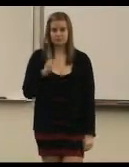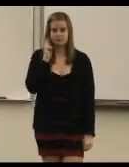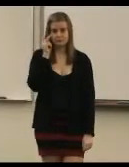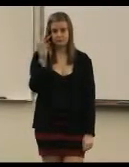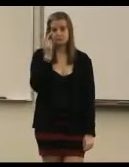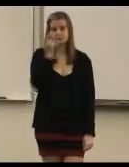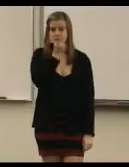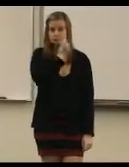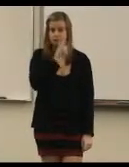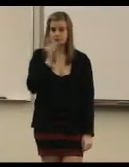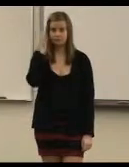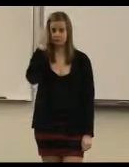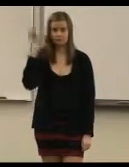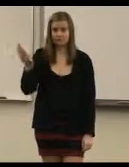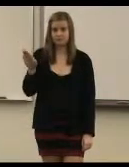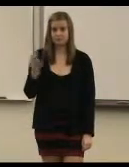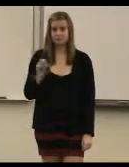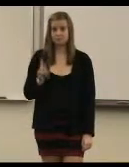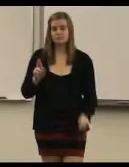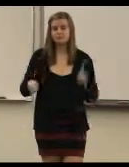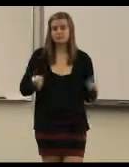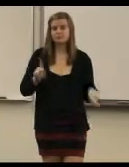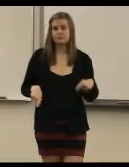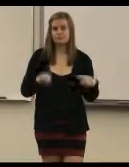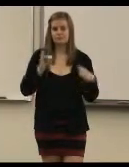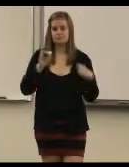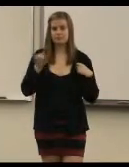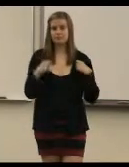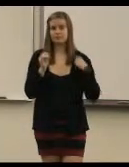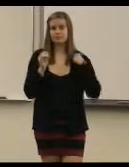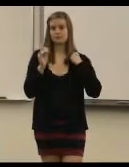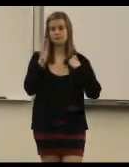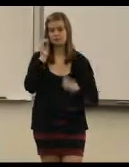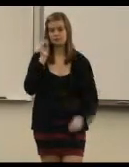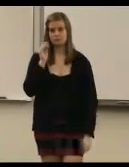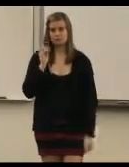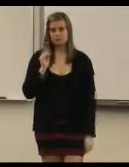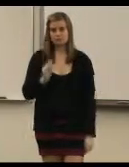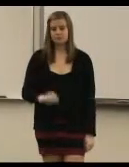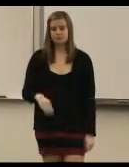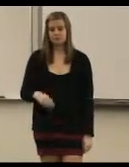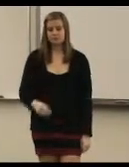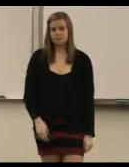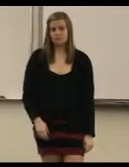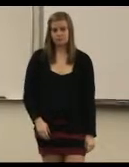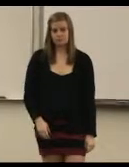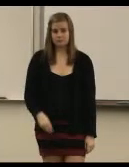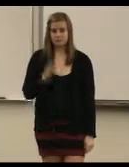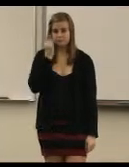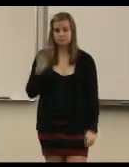Is it the look in your eyes, or is it this dancing juice? Who cares